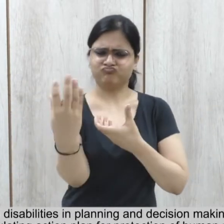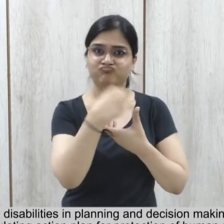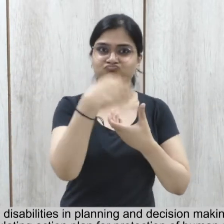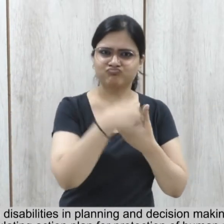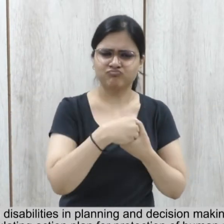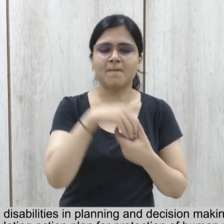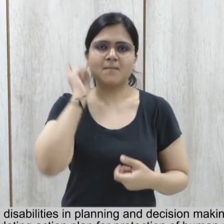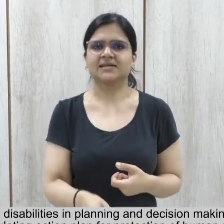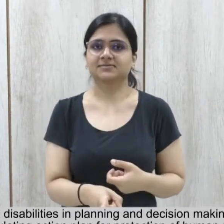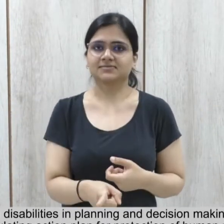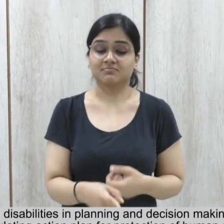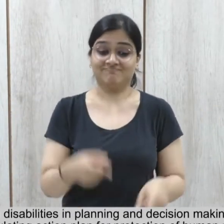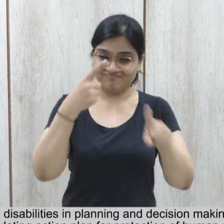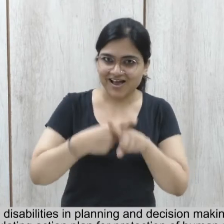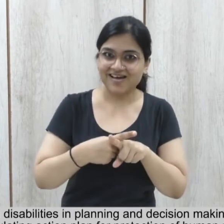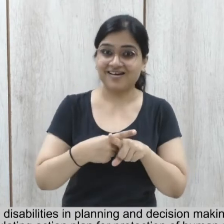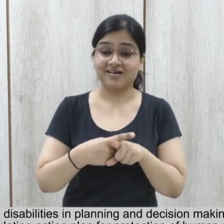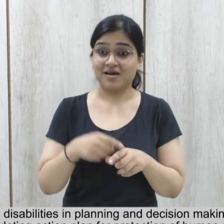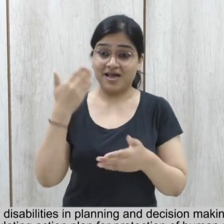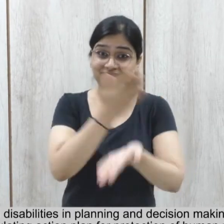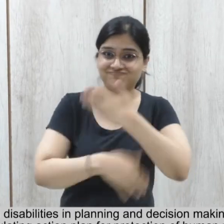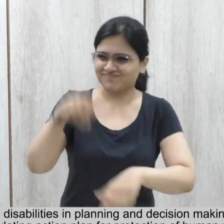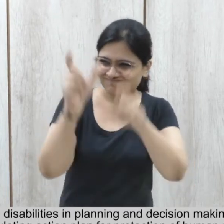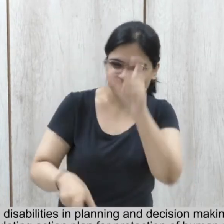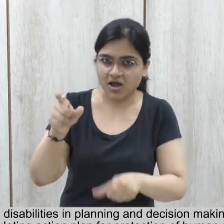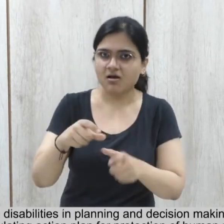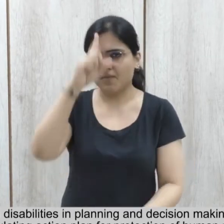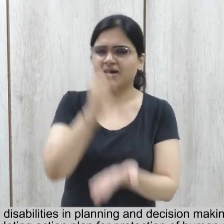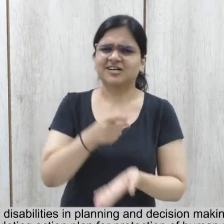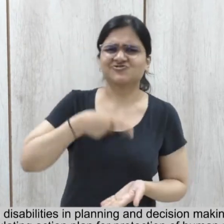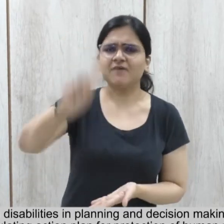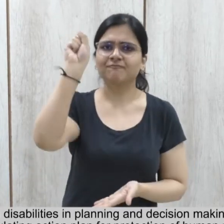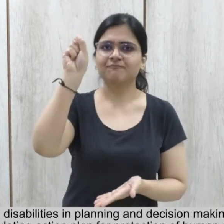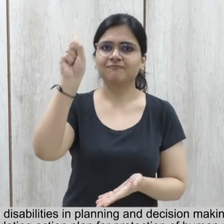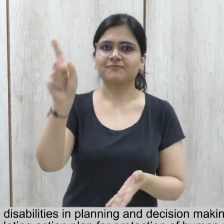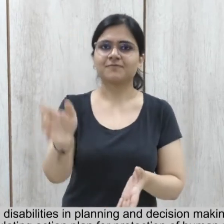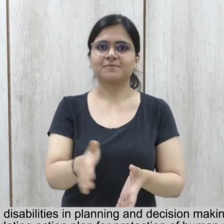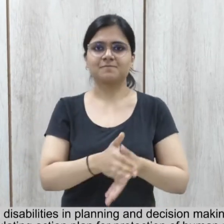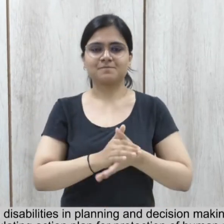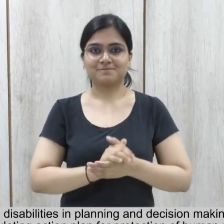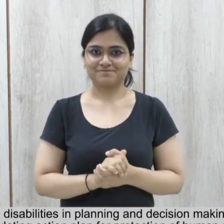decision making Process In a big way Ninth